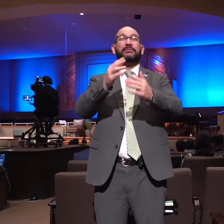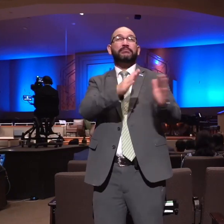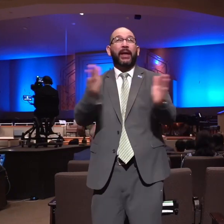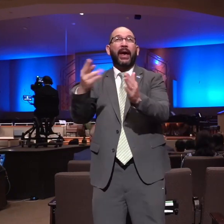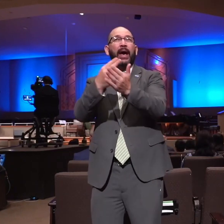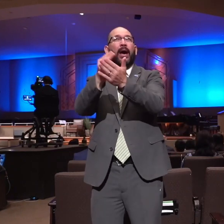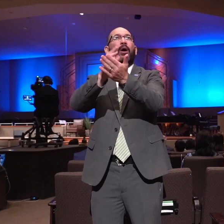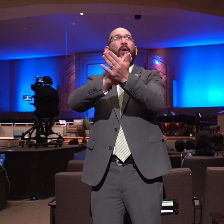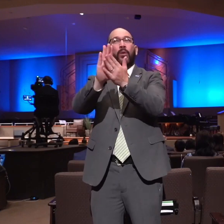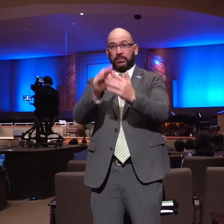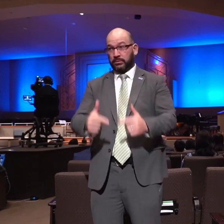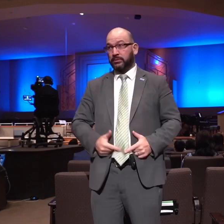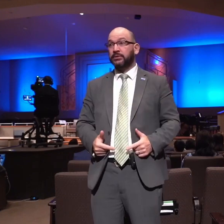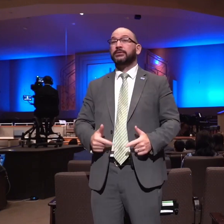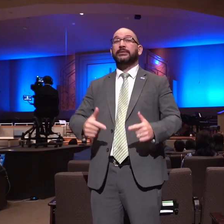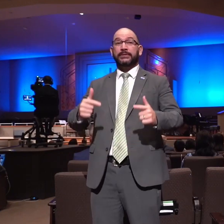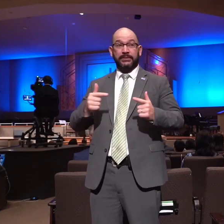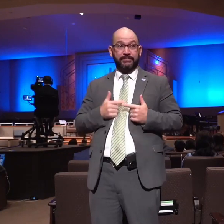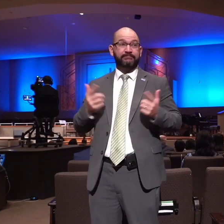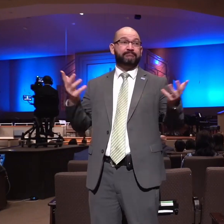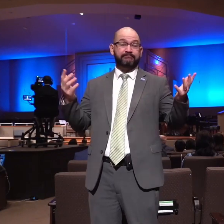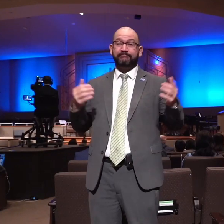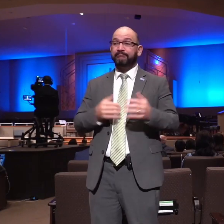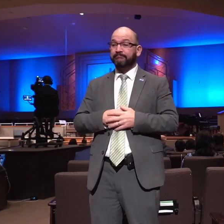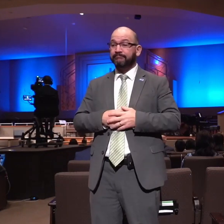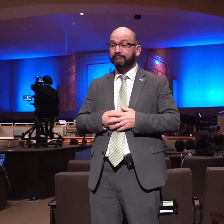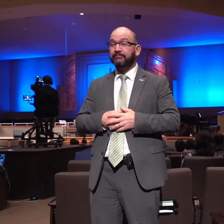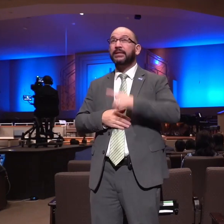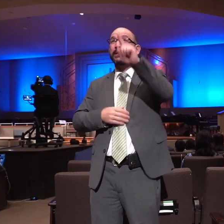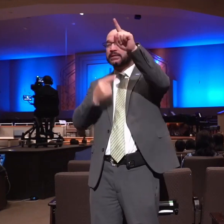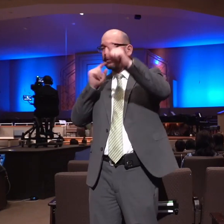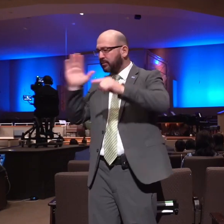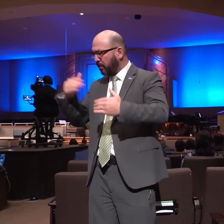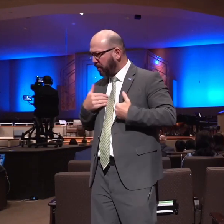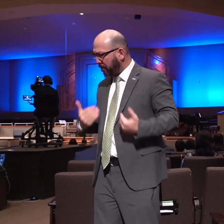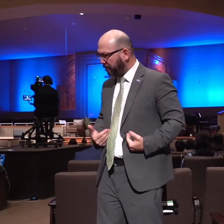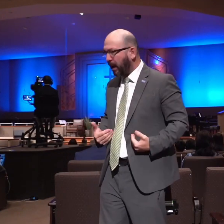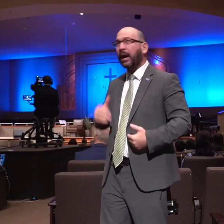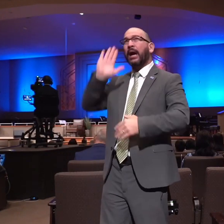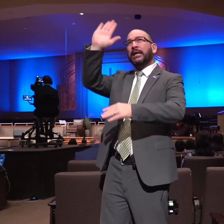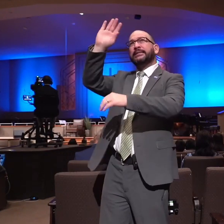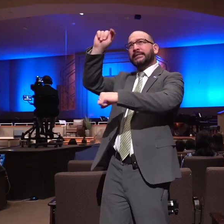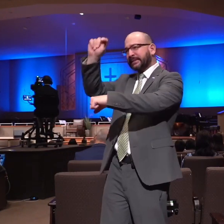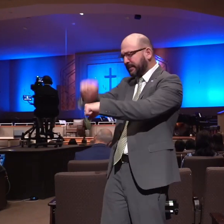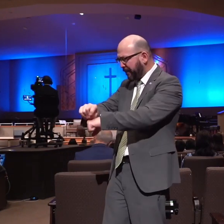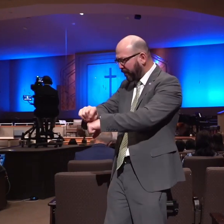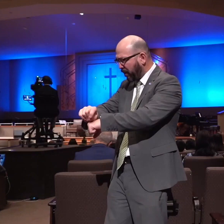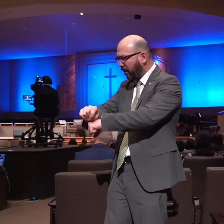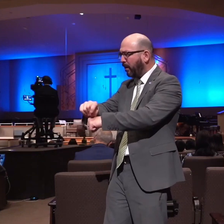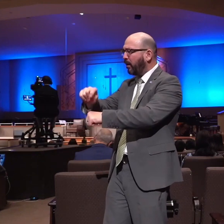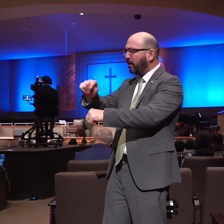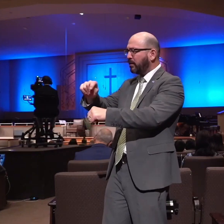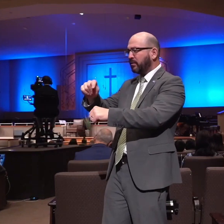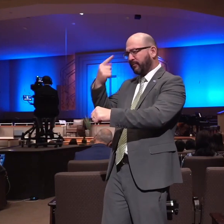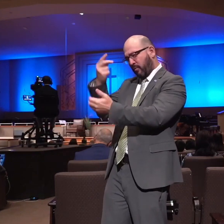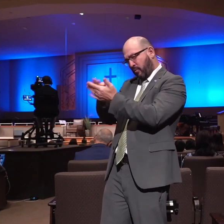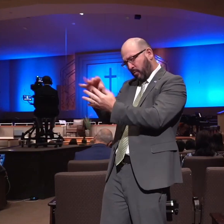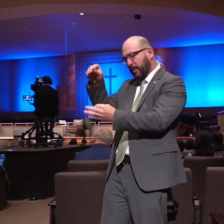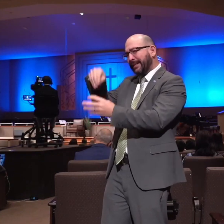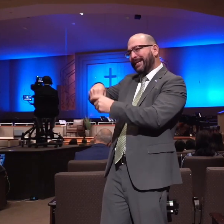what know you not that your body is the temple of the Holy Ghost which is in you which you have of